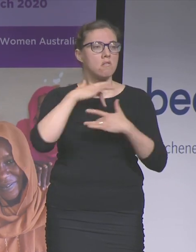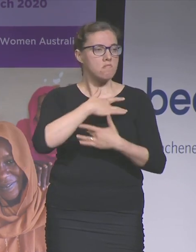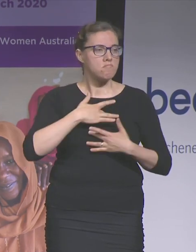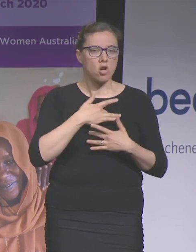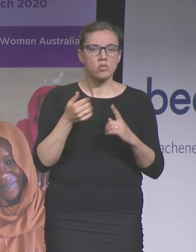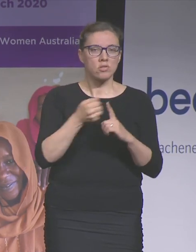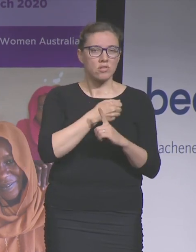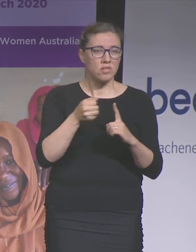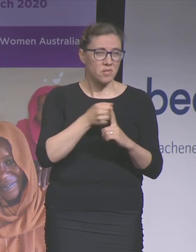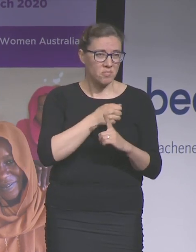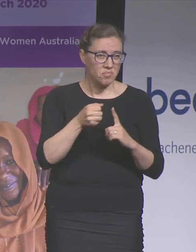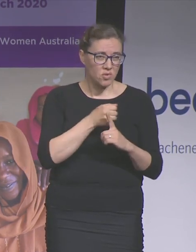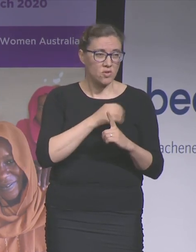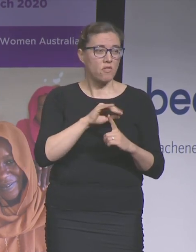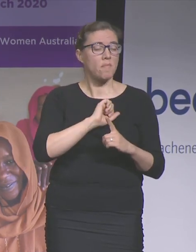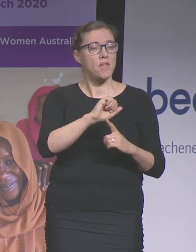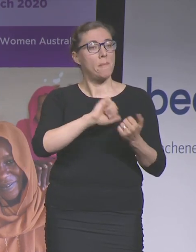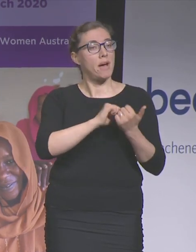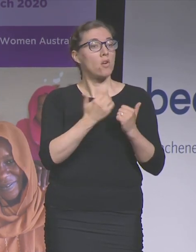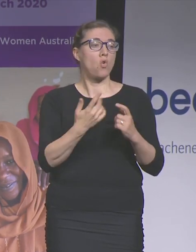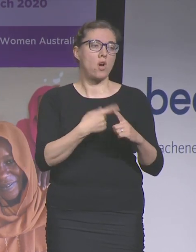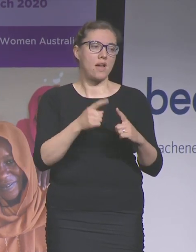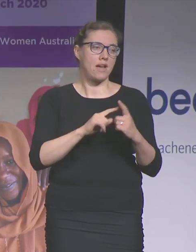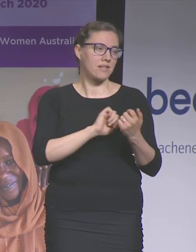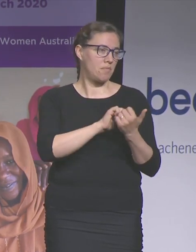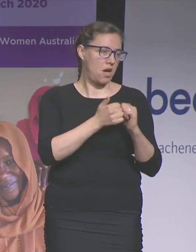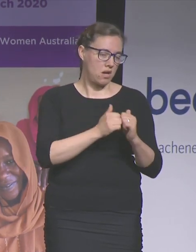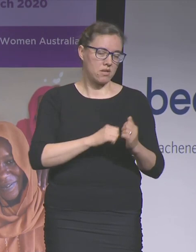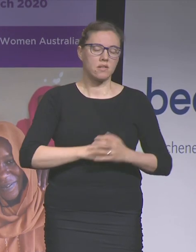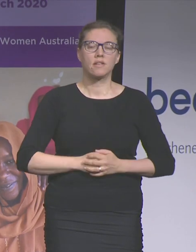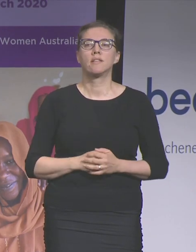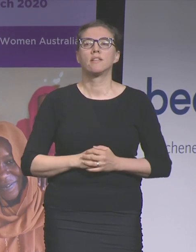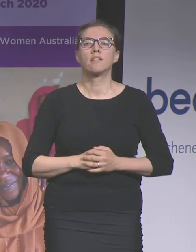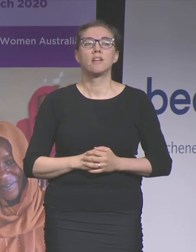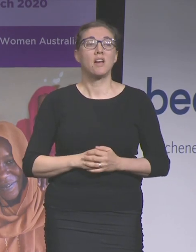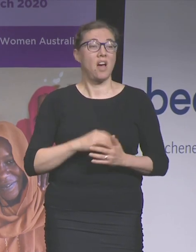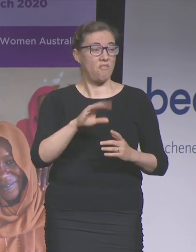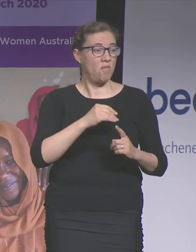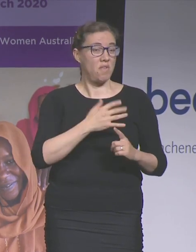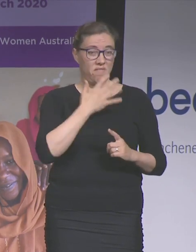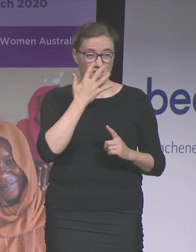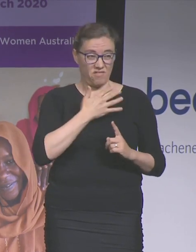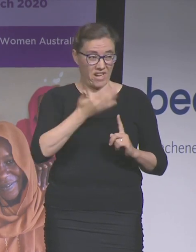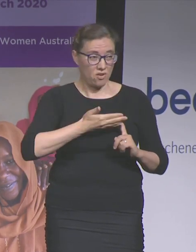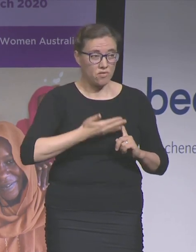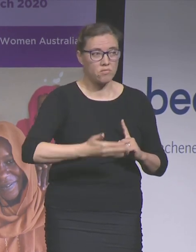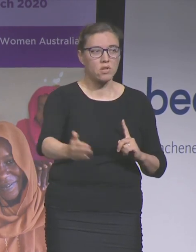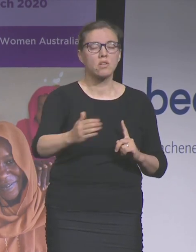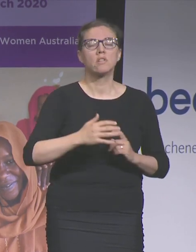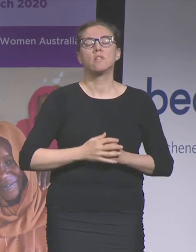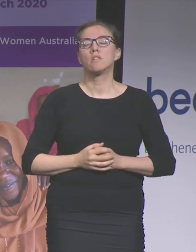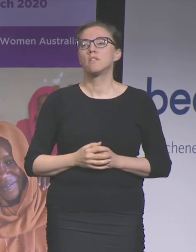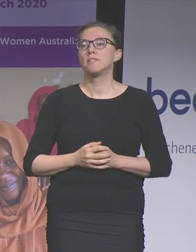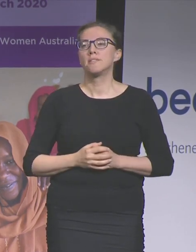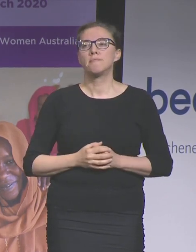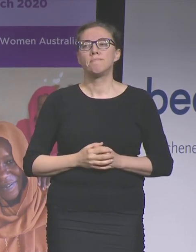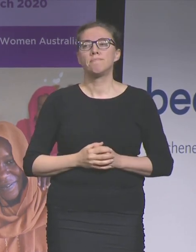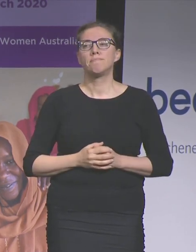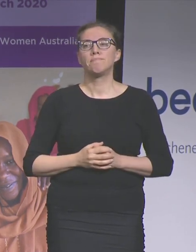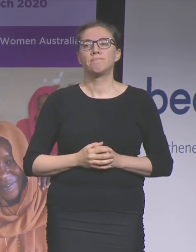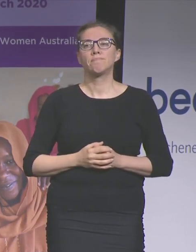age of 15. One in five have experienced sexual violence since the age of 15. It is well past time